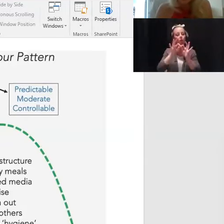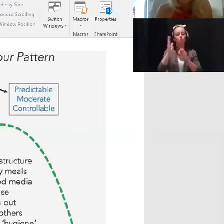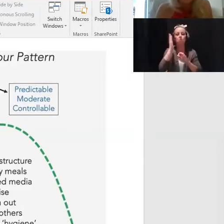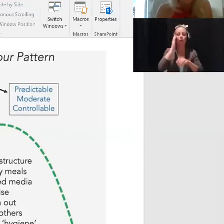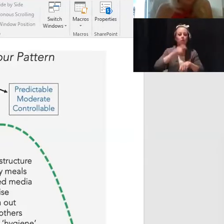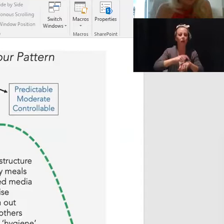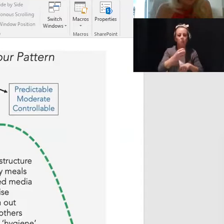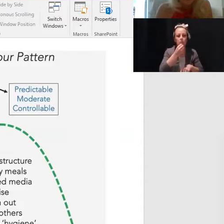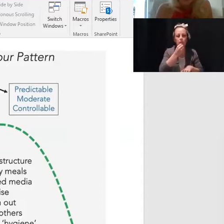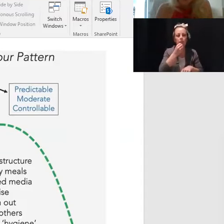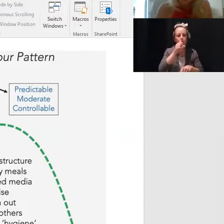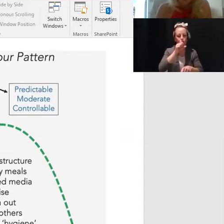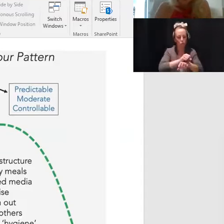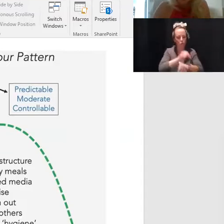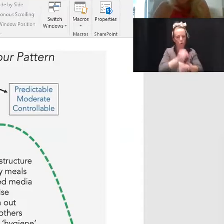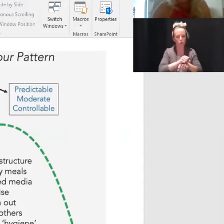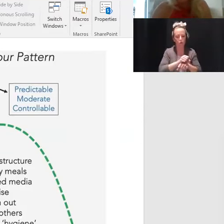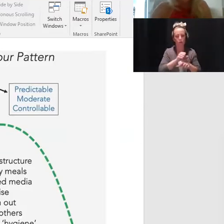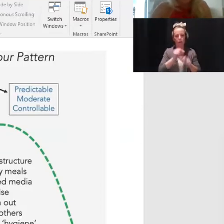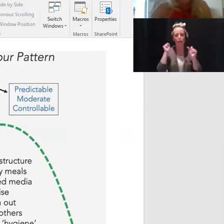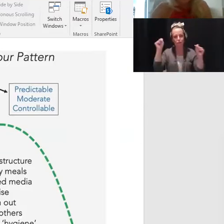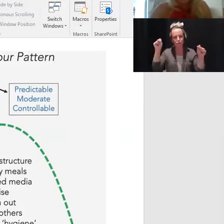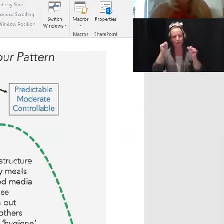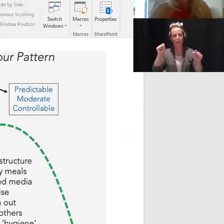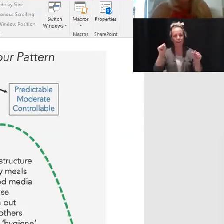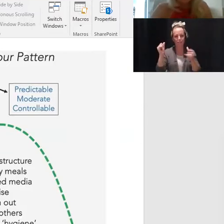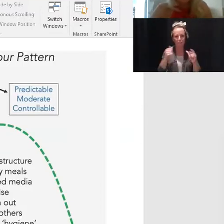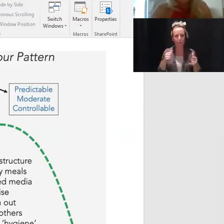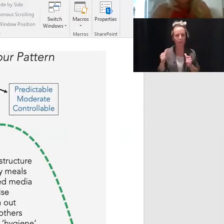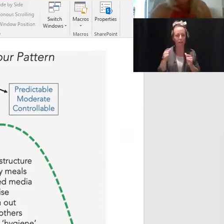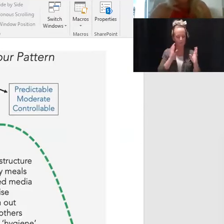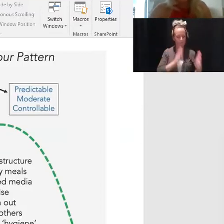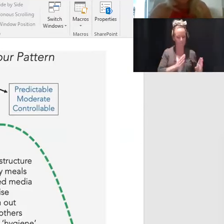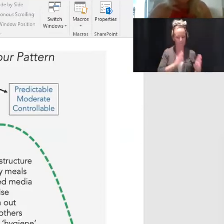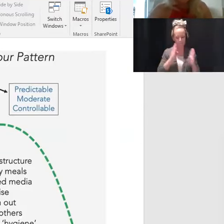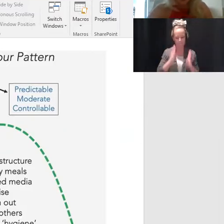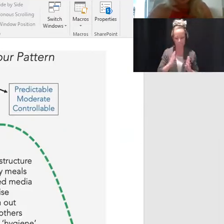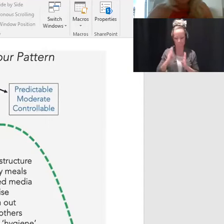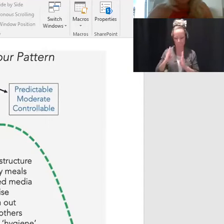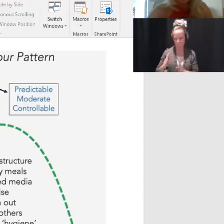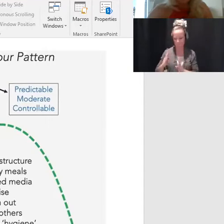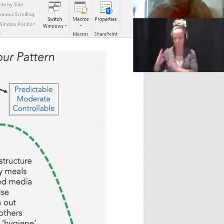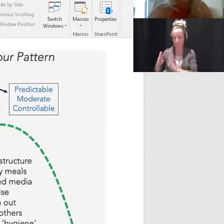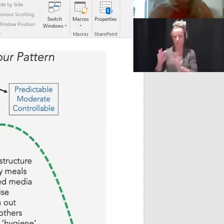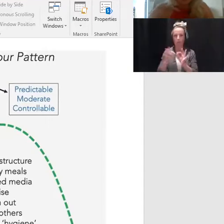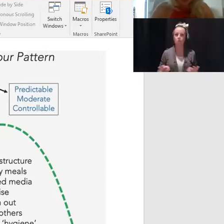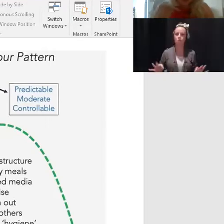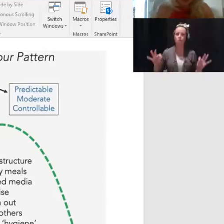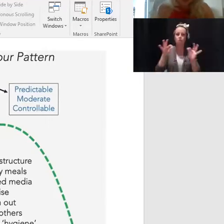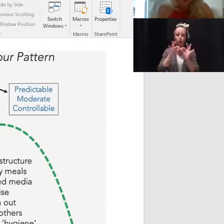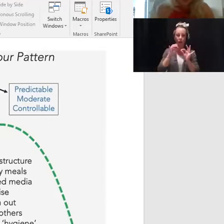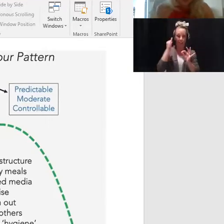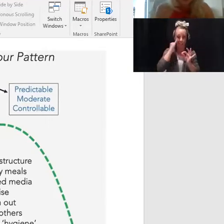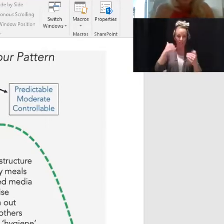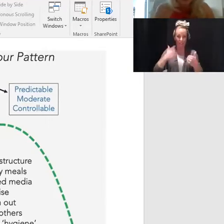chores, work, exercise, play. It really allows for us to tolerate stress more effectively.